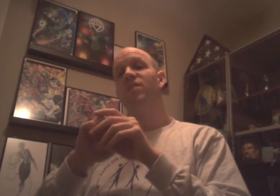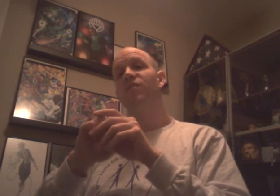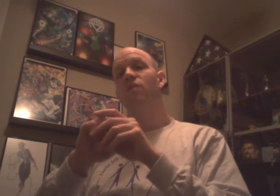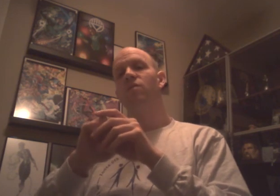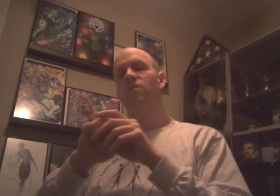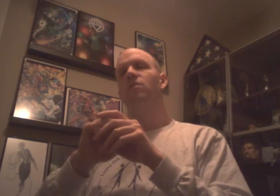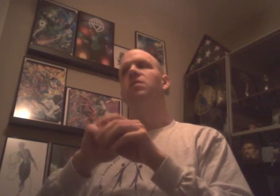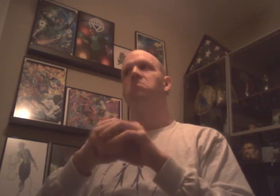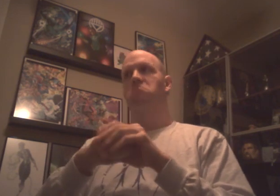this feud.